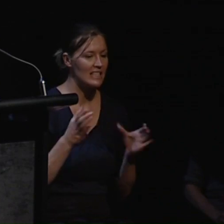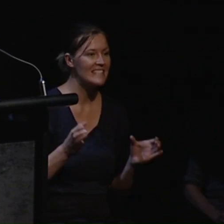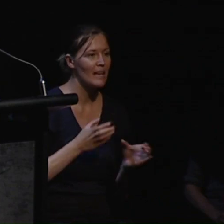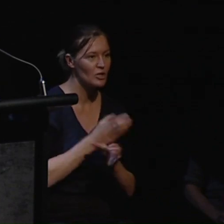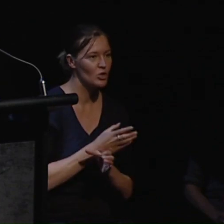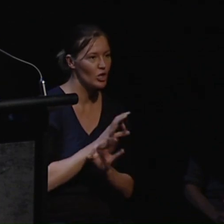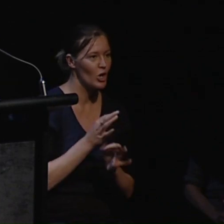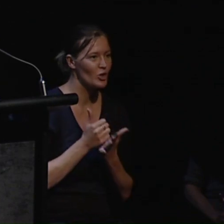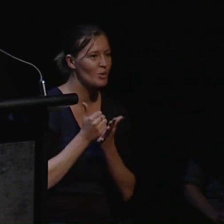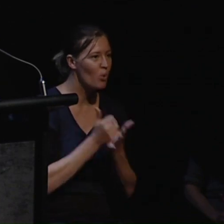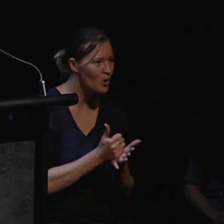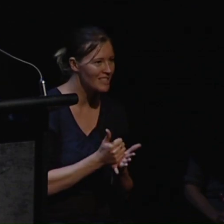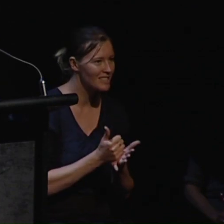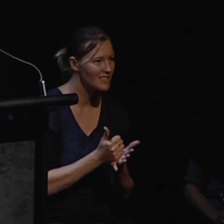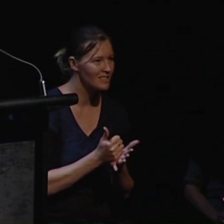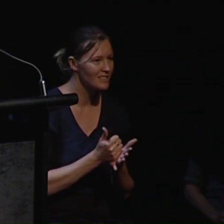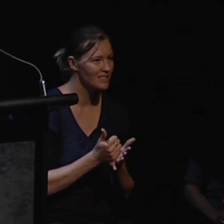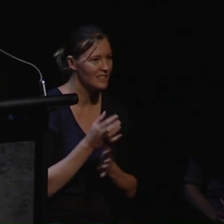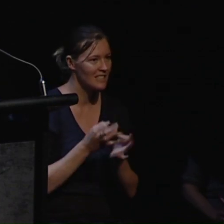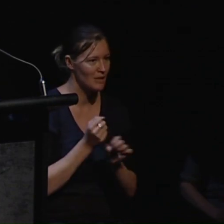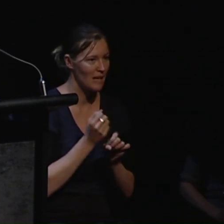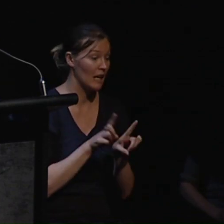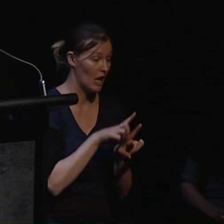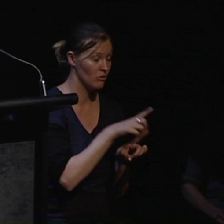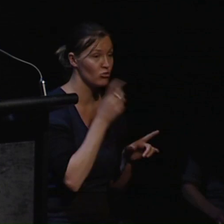-making, as you saw for Rose with her advocate,